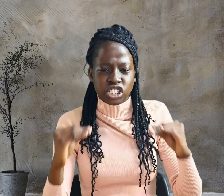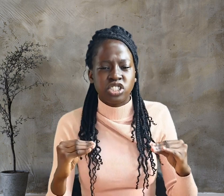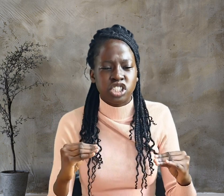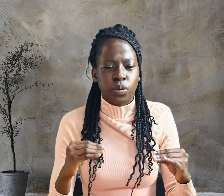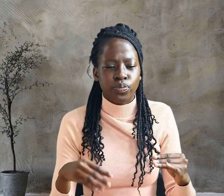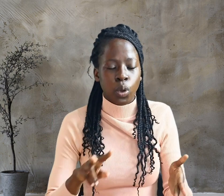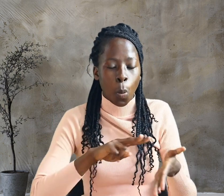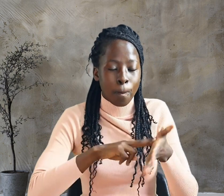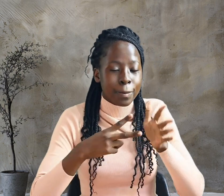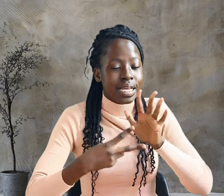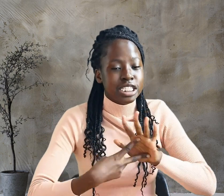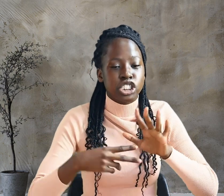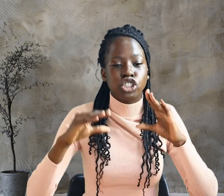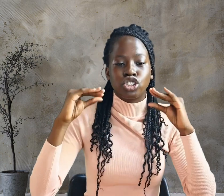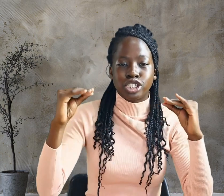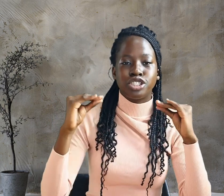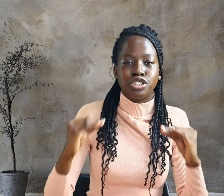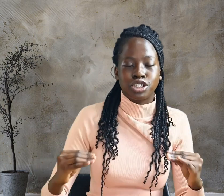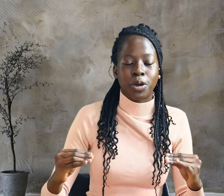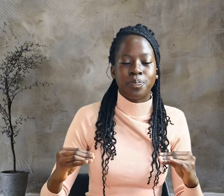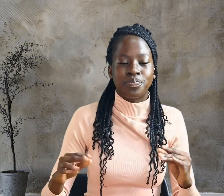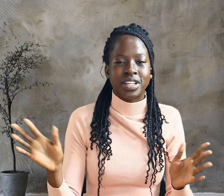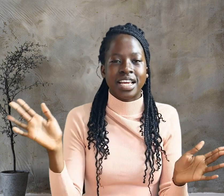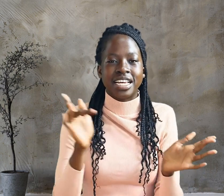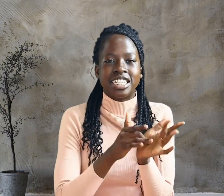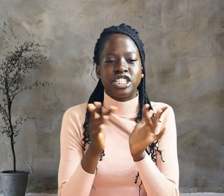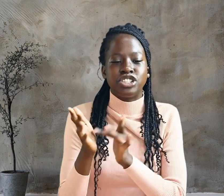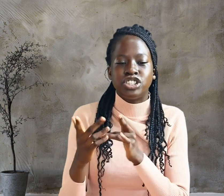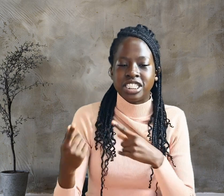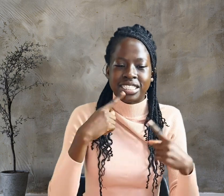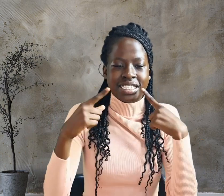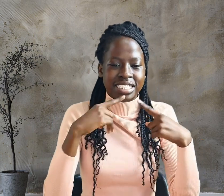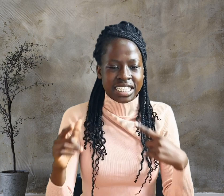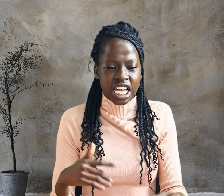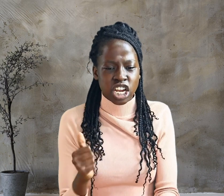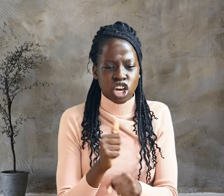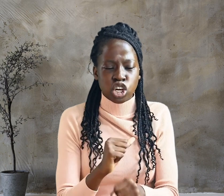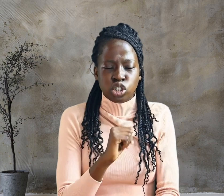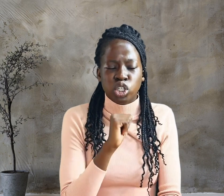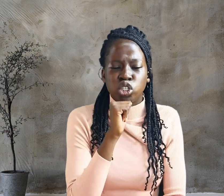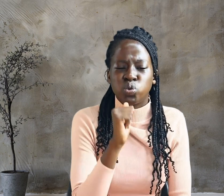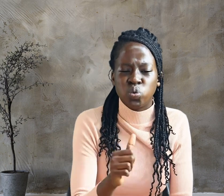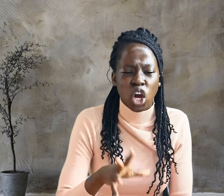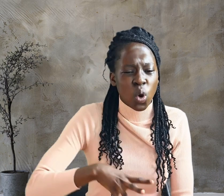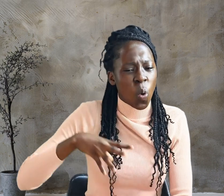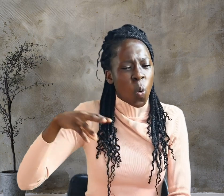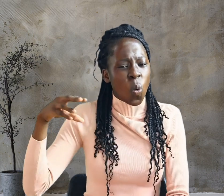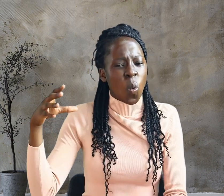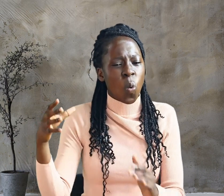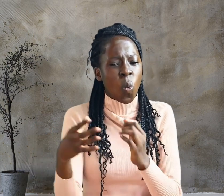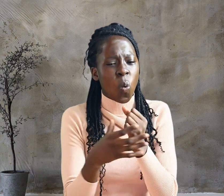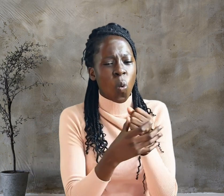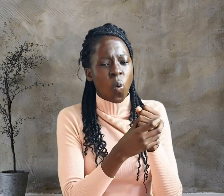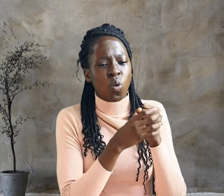means, Teacher. Jesus said, Do not hold on to me,